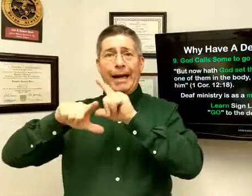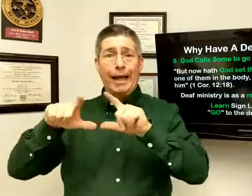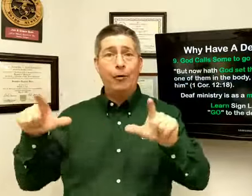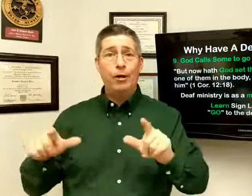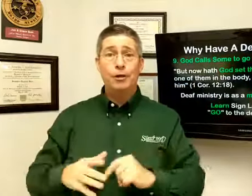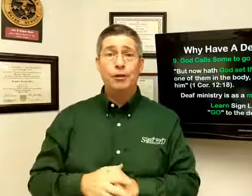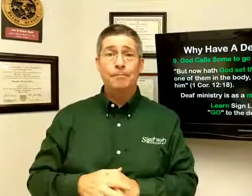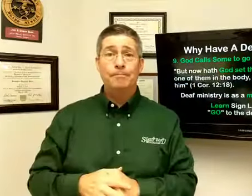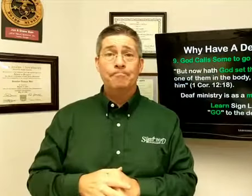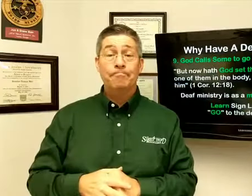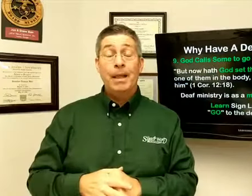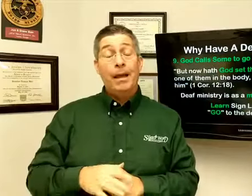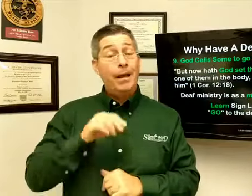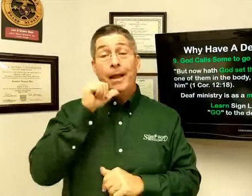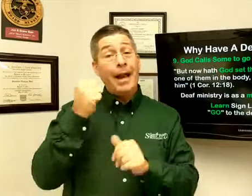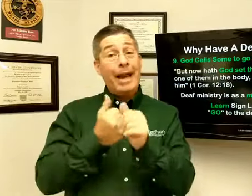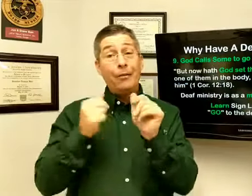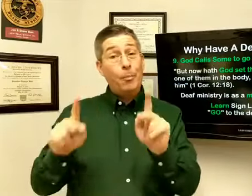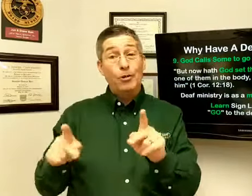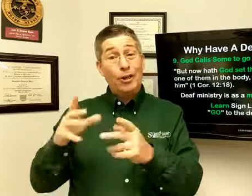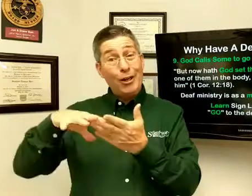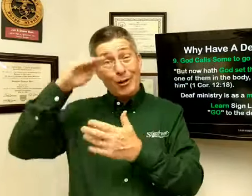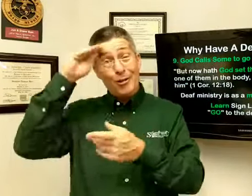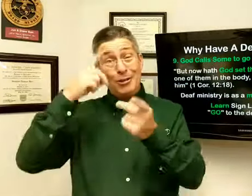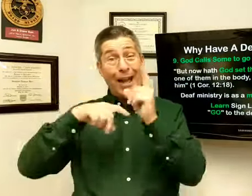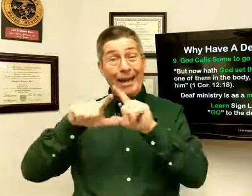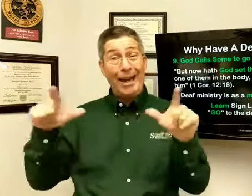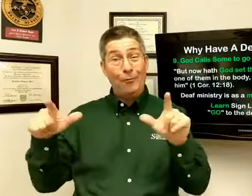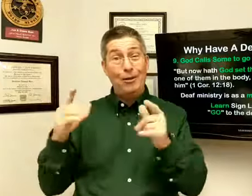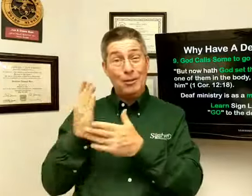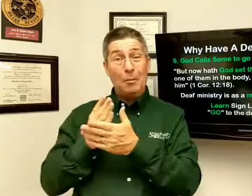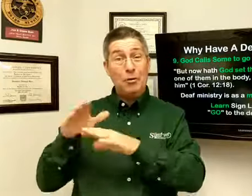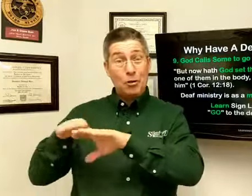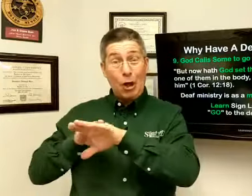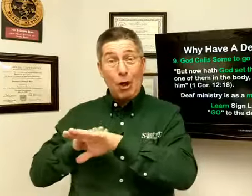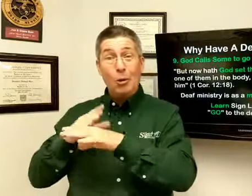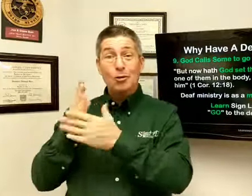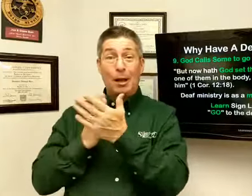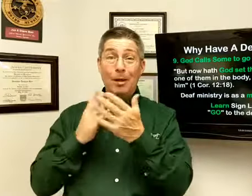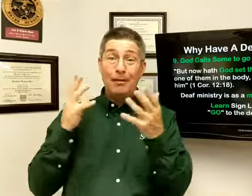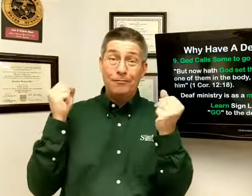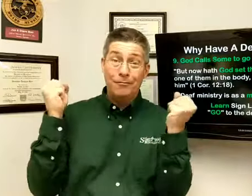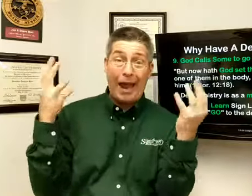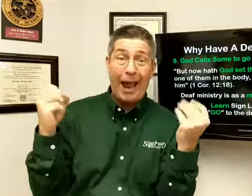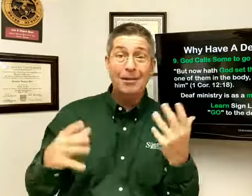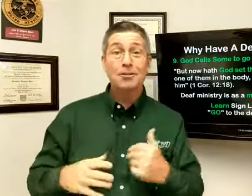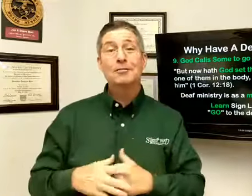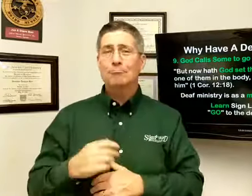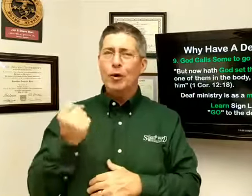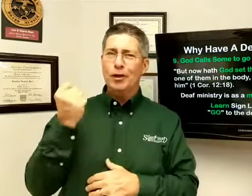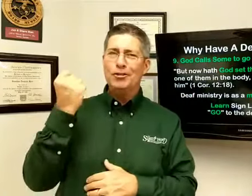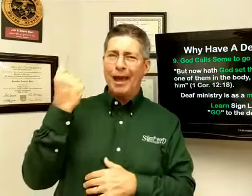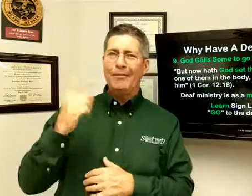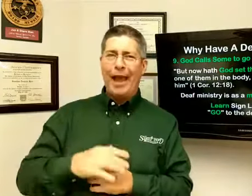language. And not every person can learn sign language. Some are slow, some get fast. We understand that.